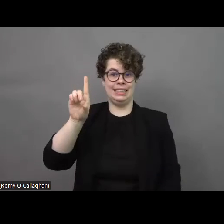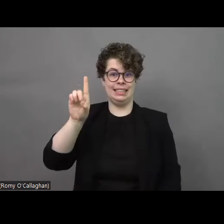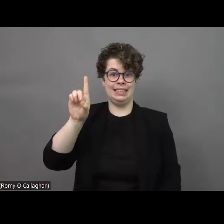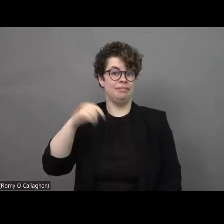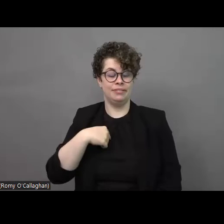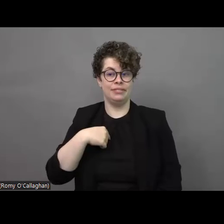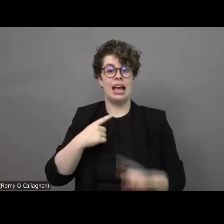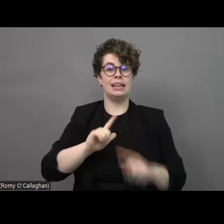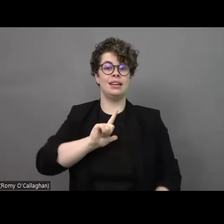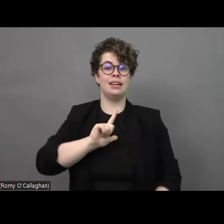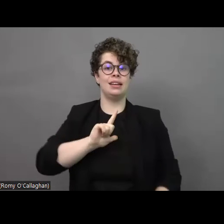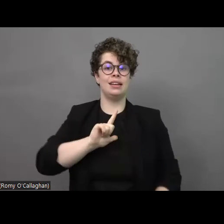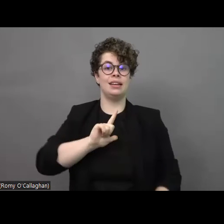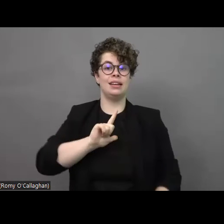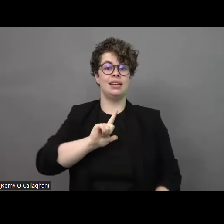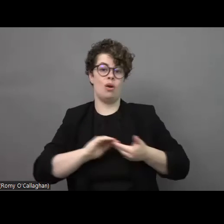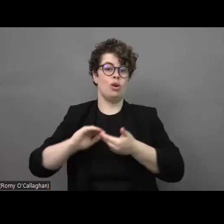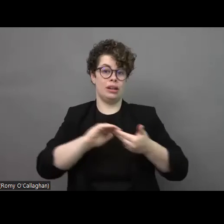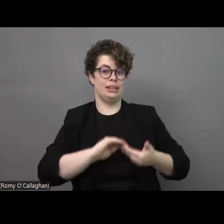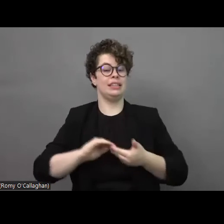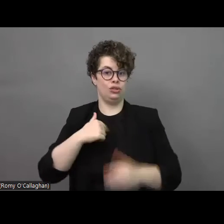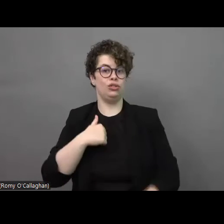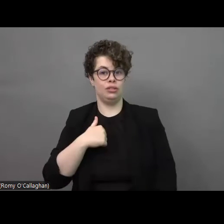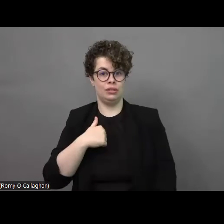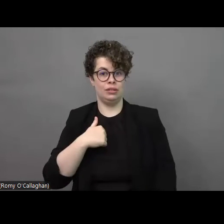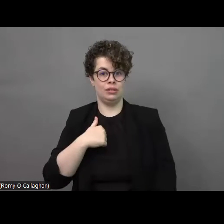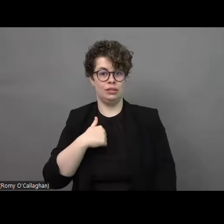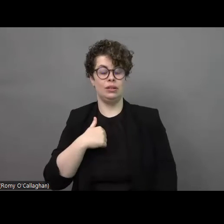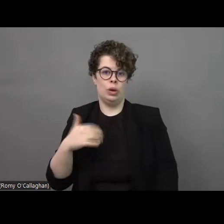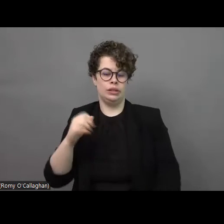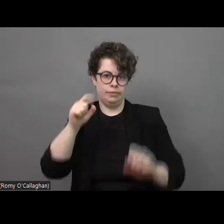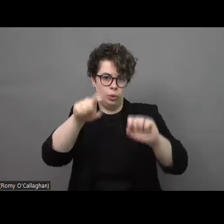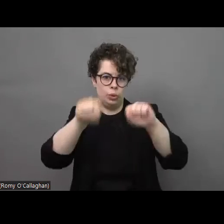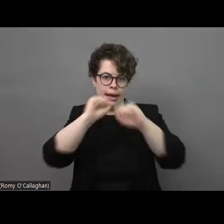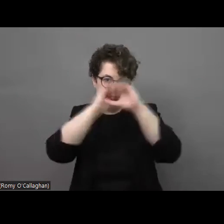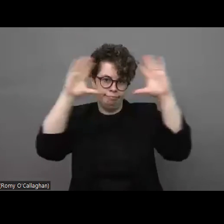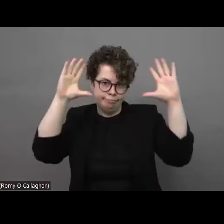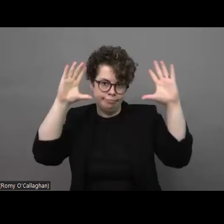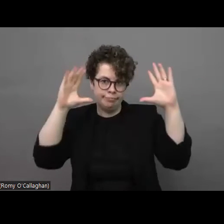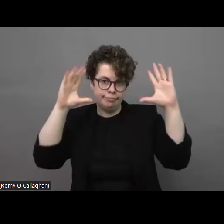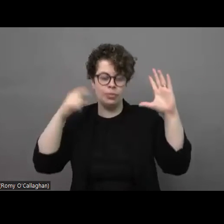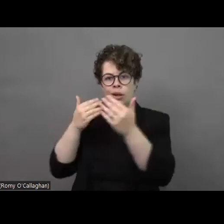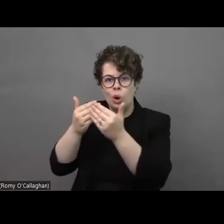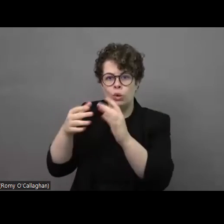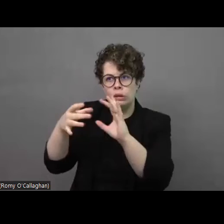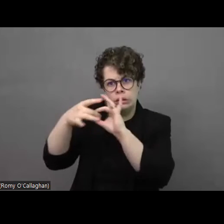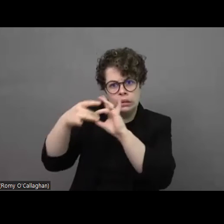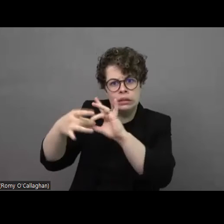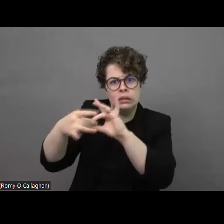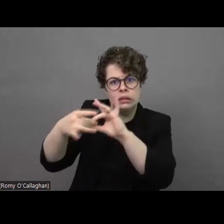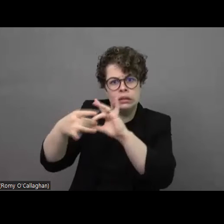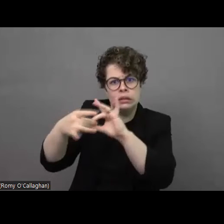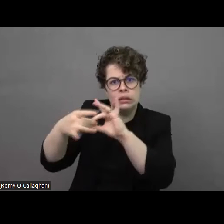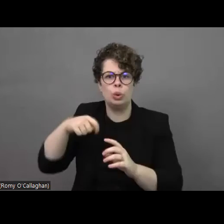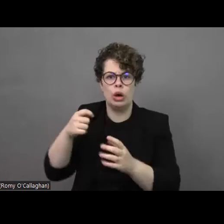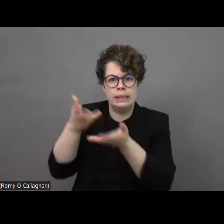the Latvian organization which is very close in communication with some organizations in